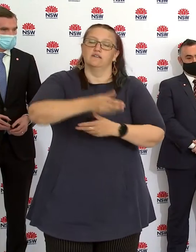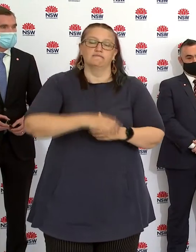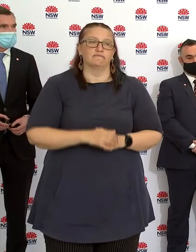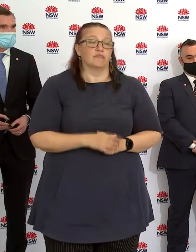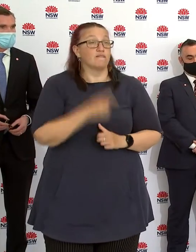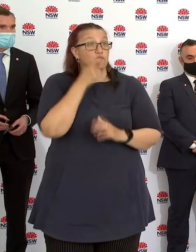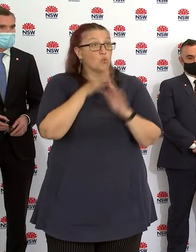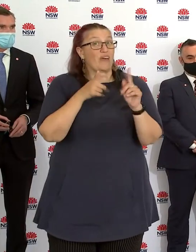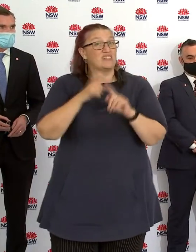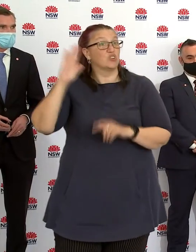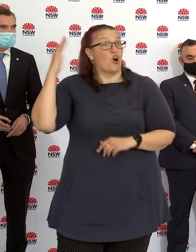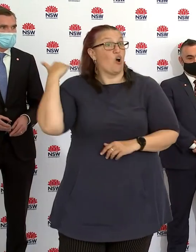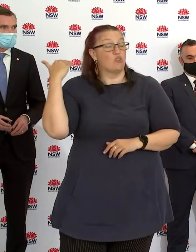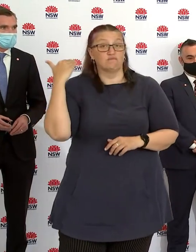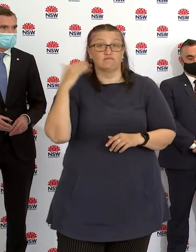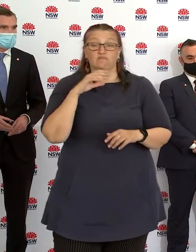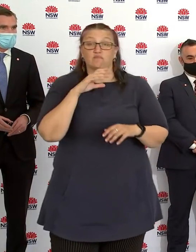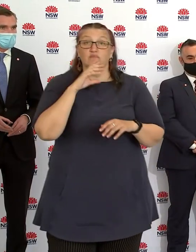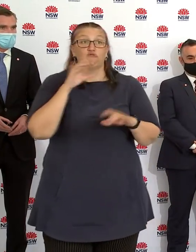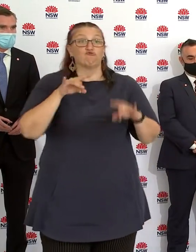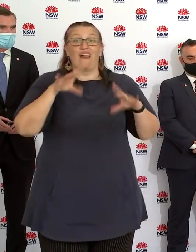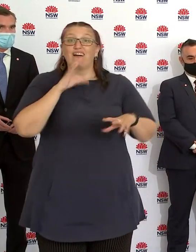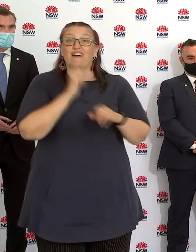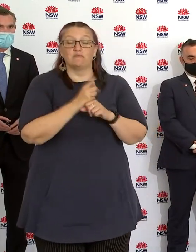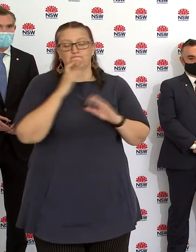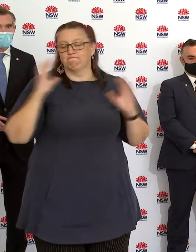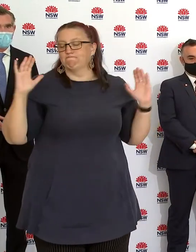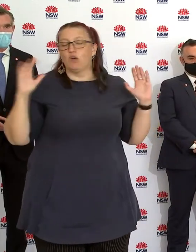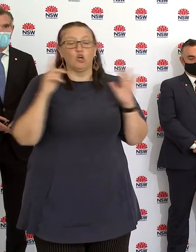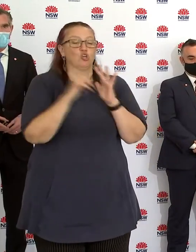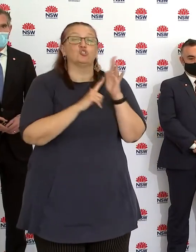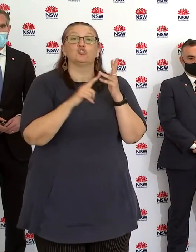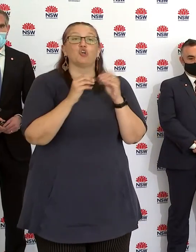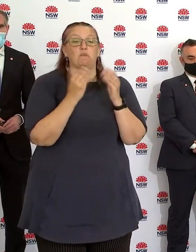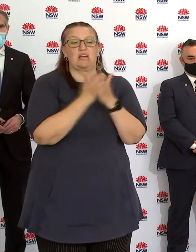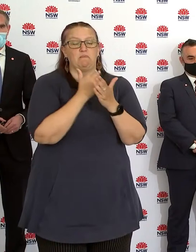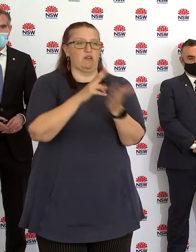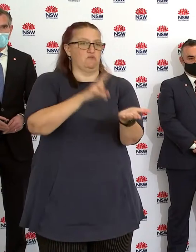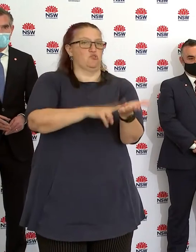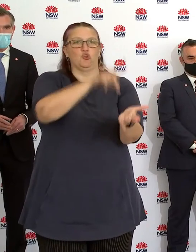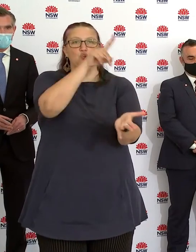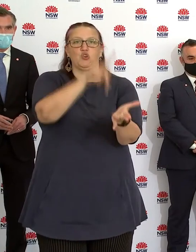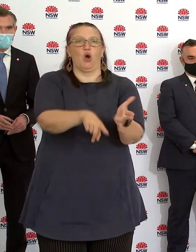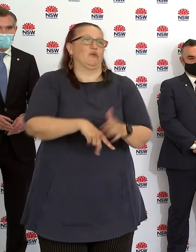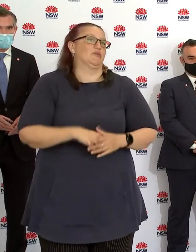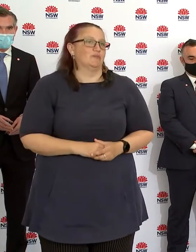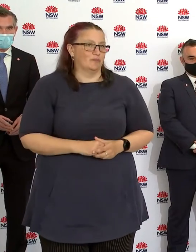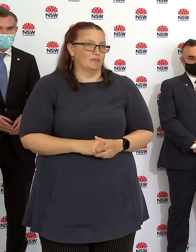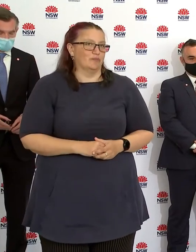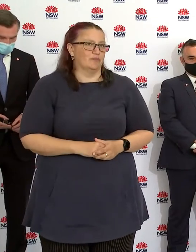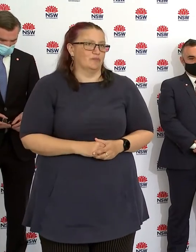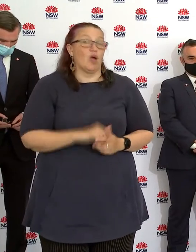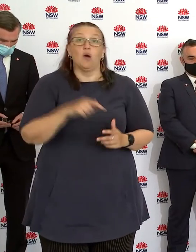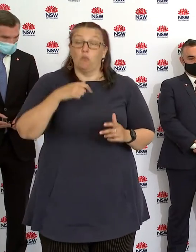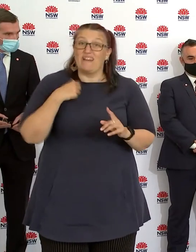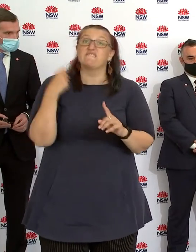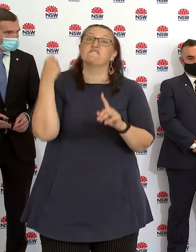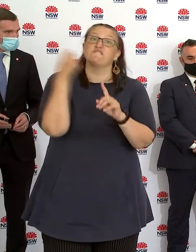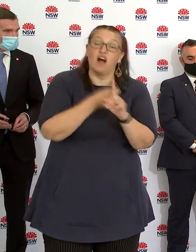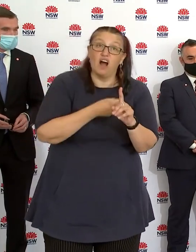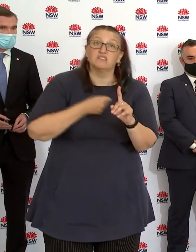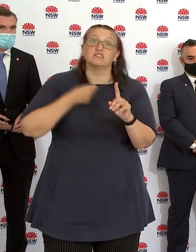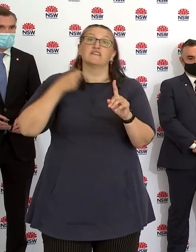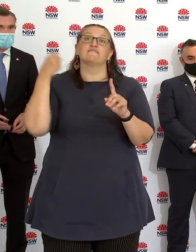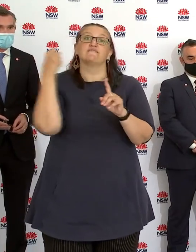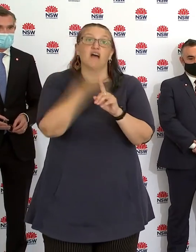can I say we fought for our citizens and we have received additional funding support from the Commonwealth. And I do want to